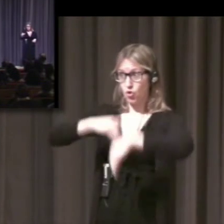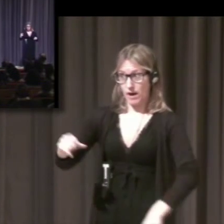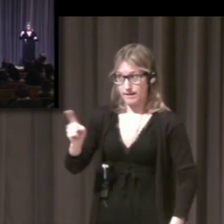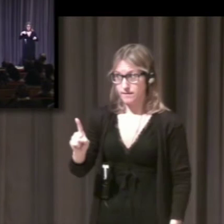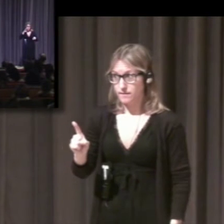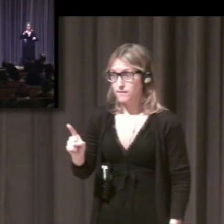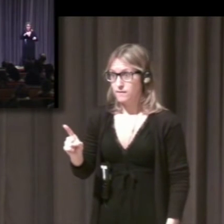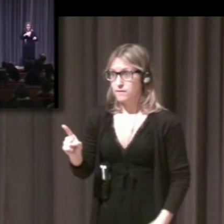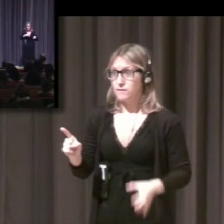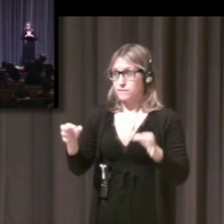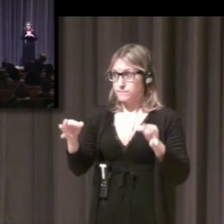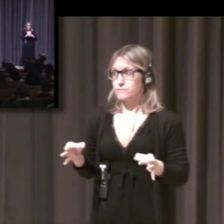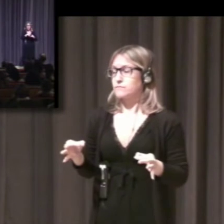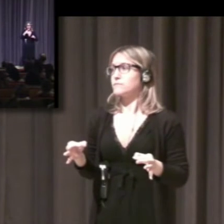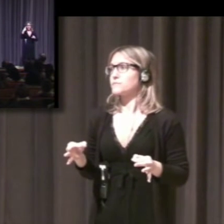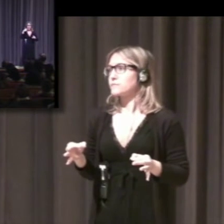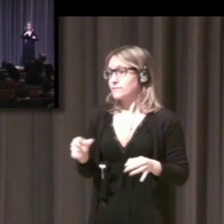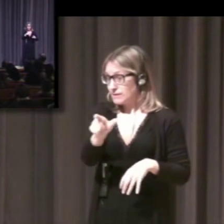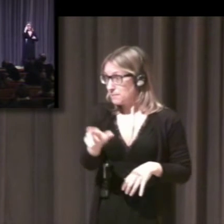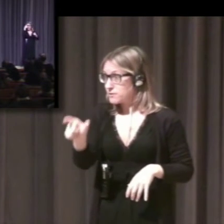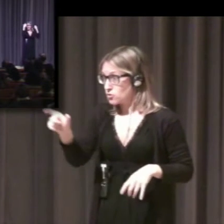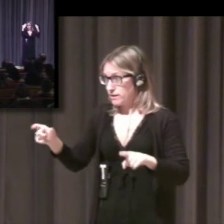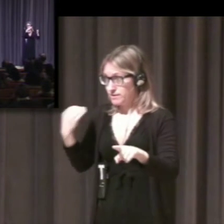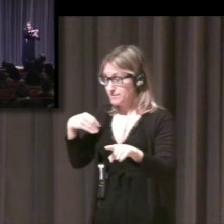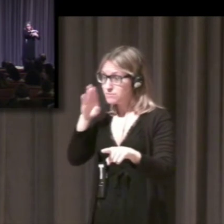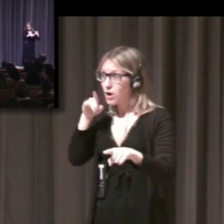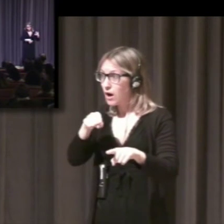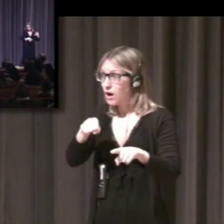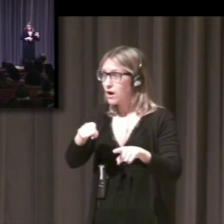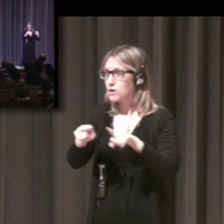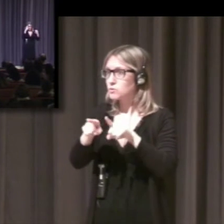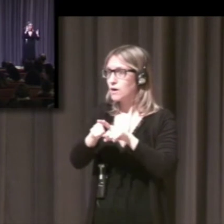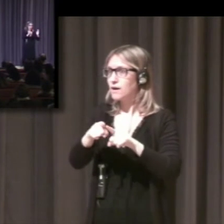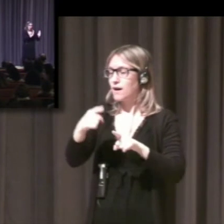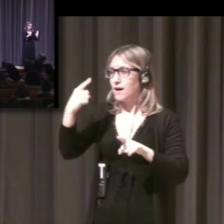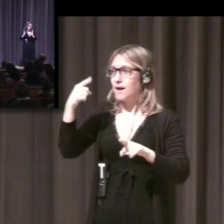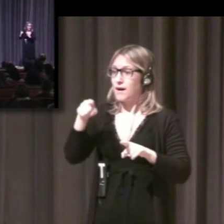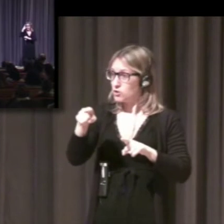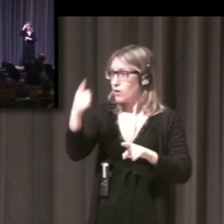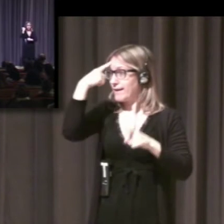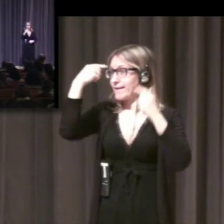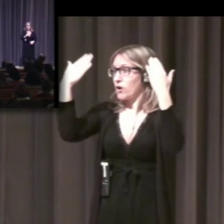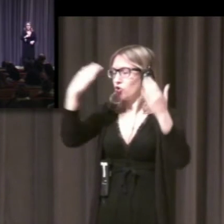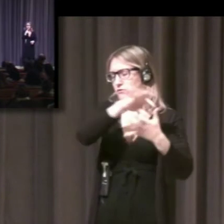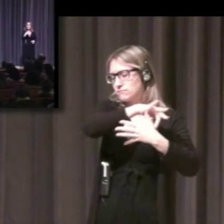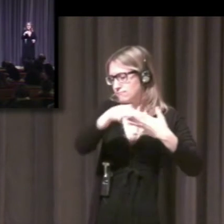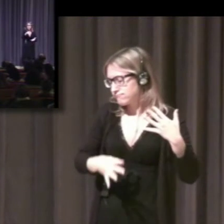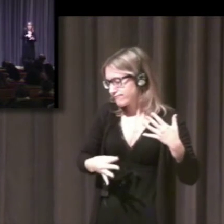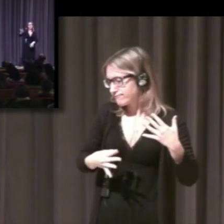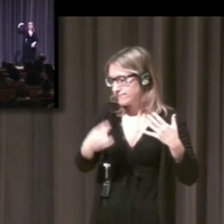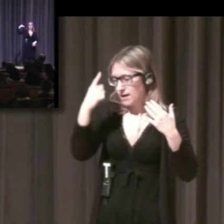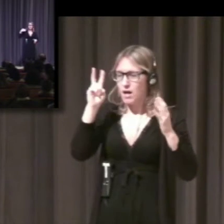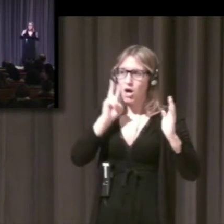that something happened in the past, but they can't tell you that this thing happened before that thing,